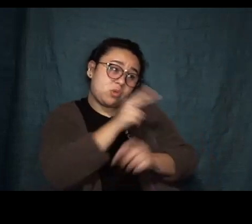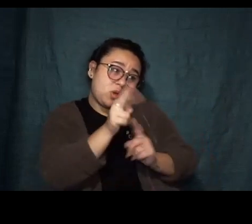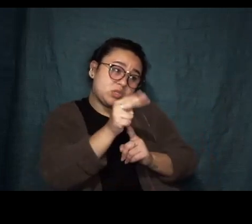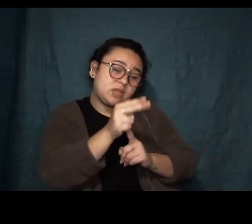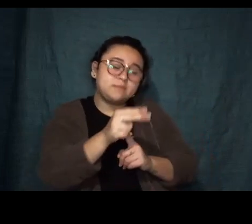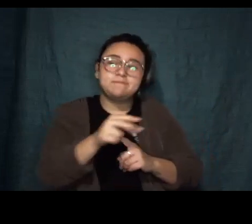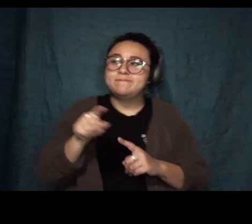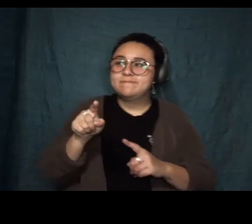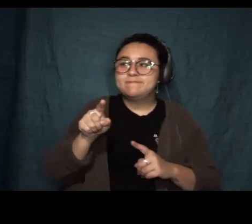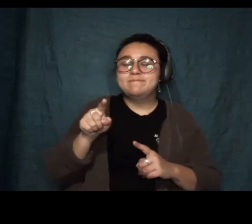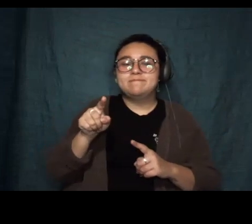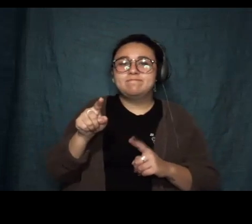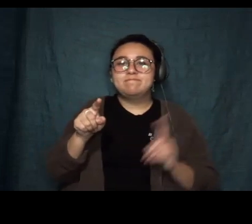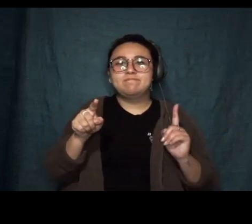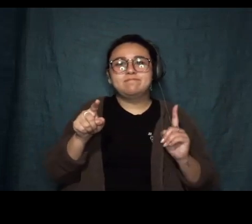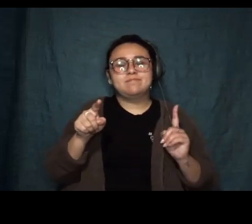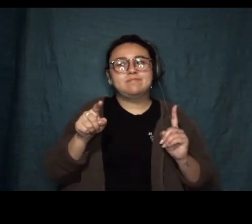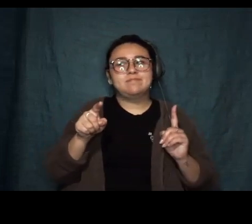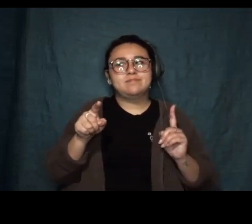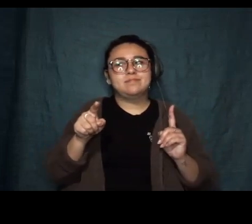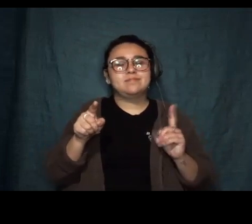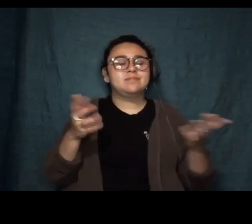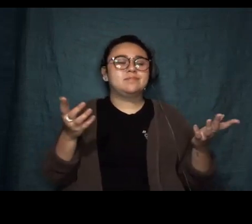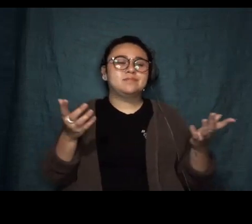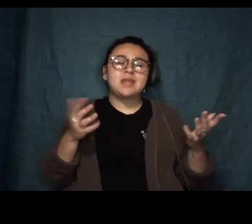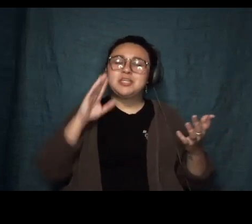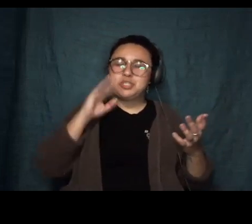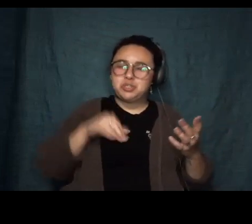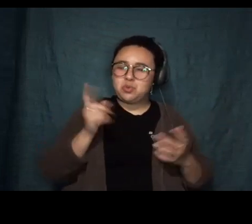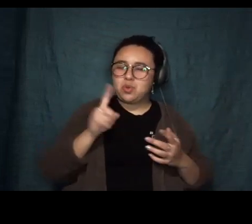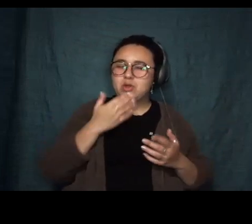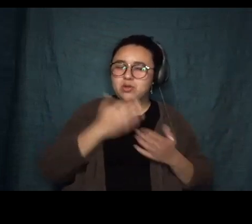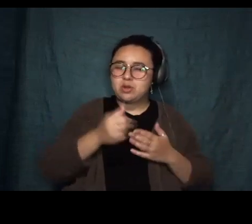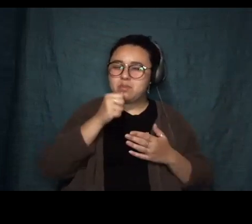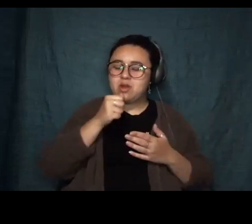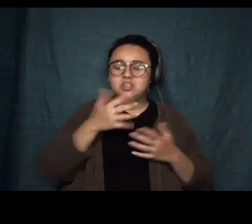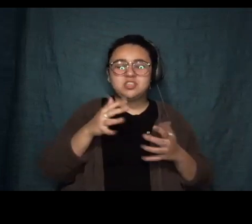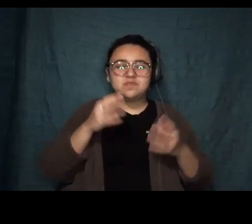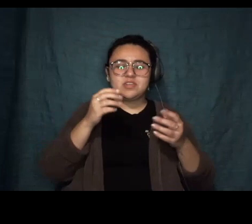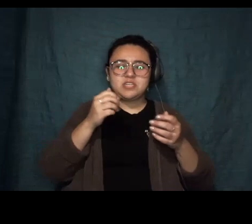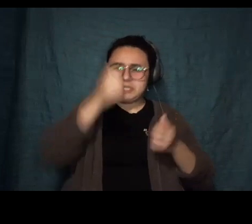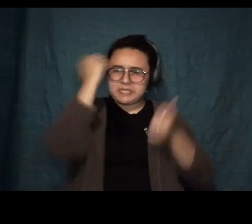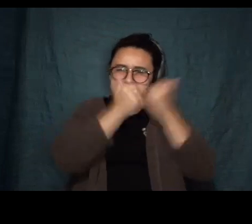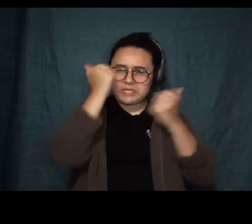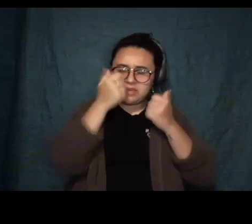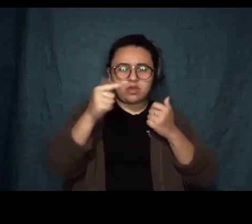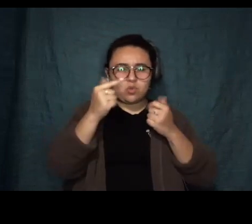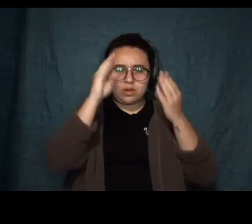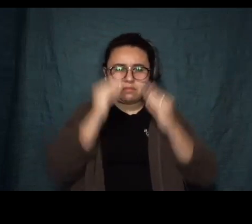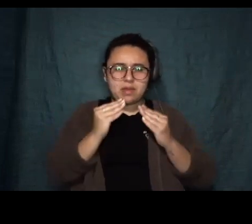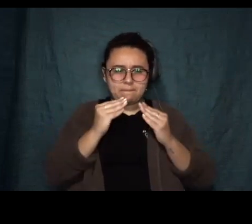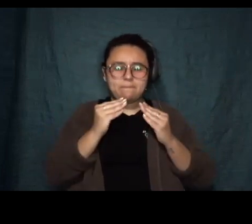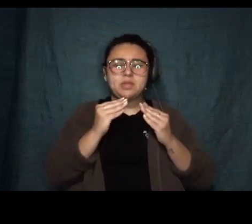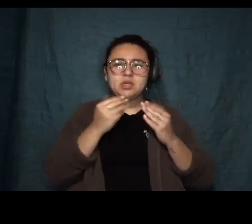could tell him where a good bar was. She did not. In the hotel bathroom, she scrubbed off the stubborn lingering bits of the green makeup and tried to look as